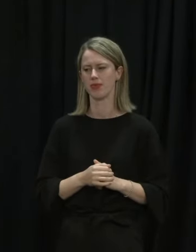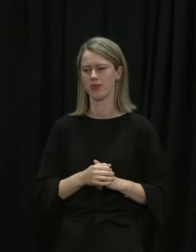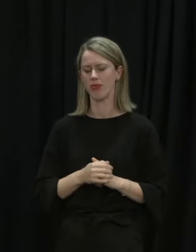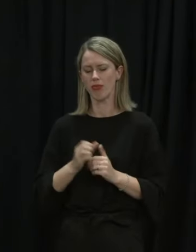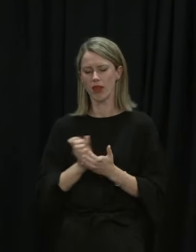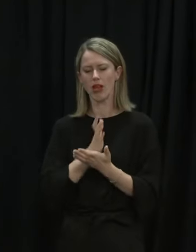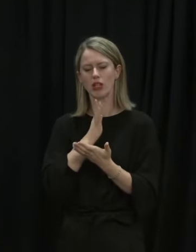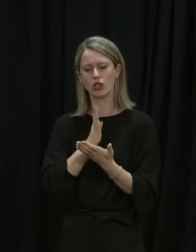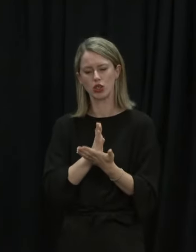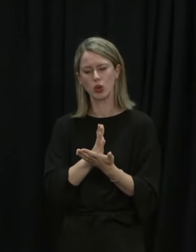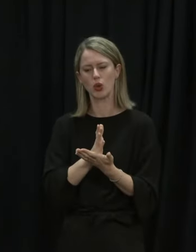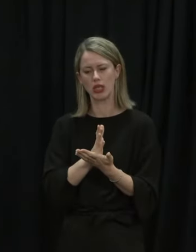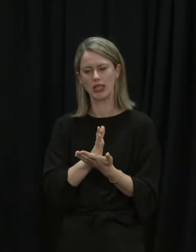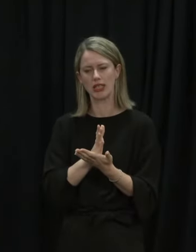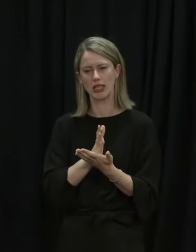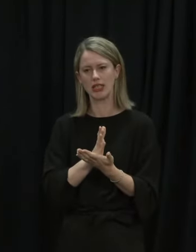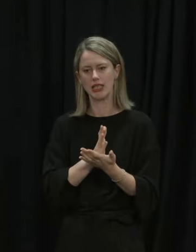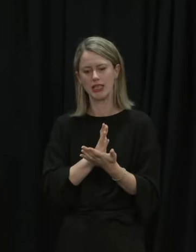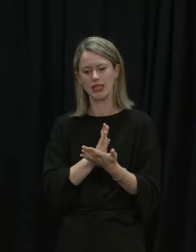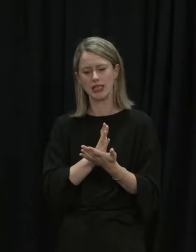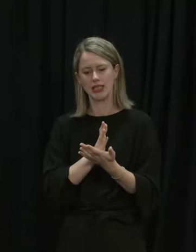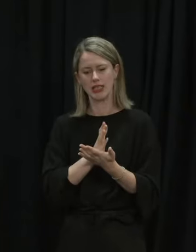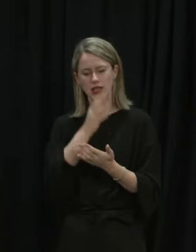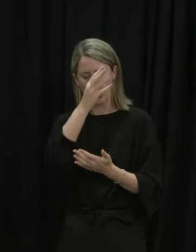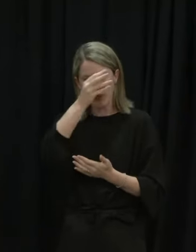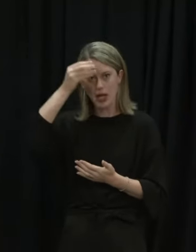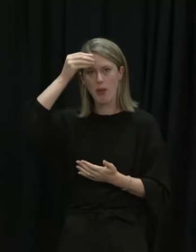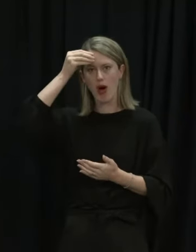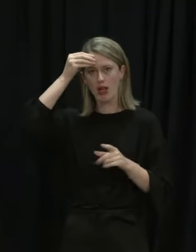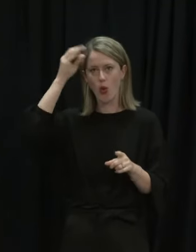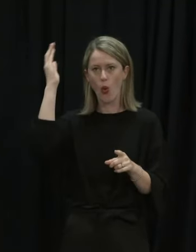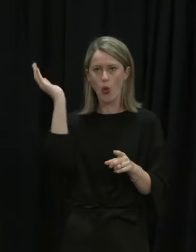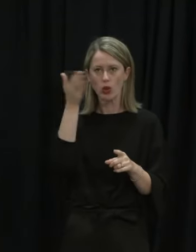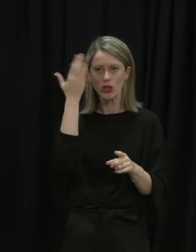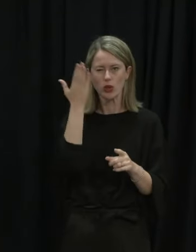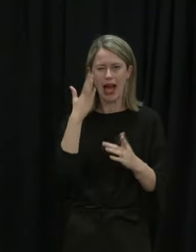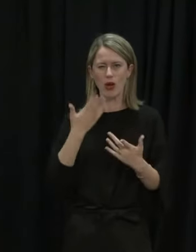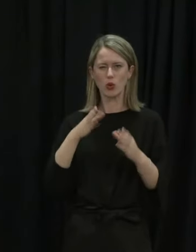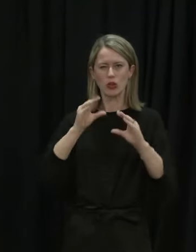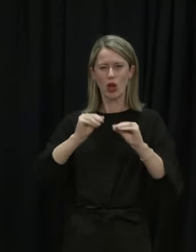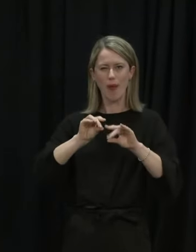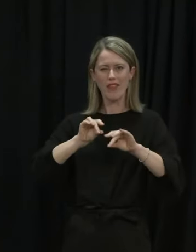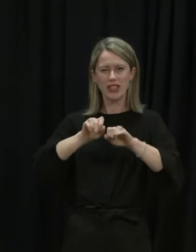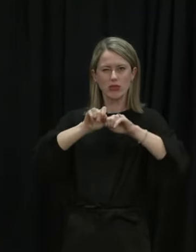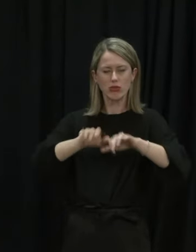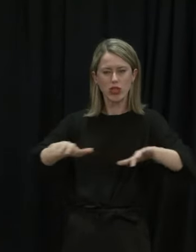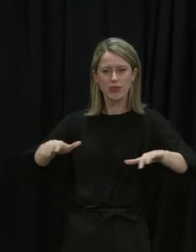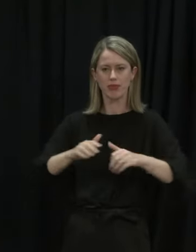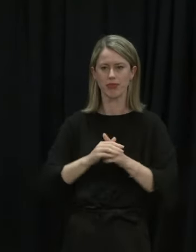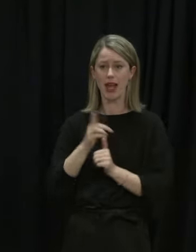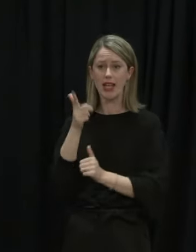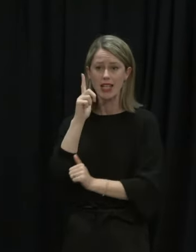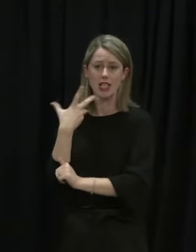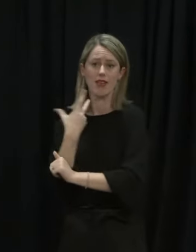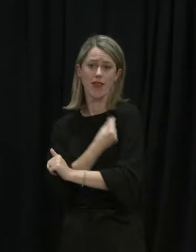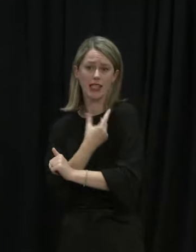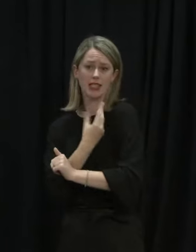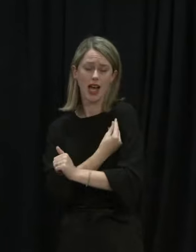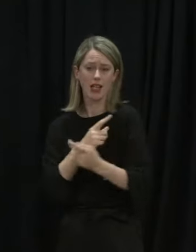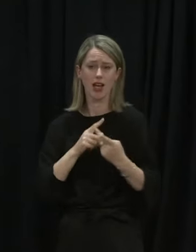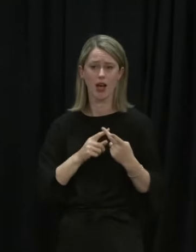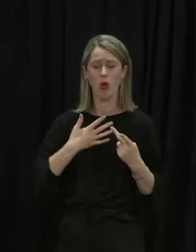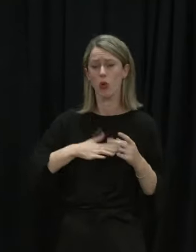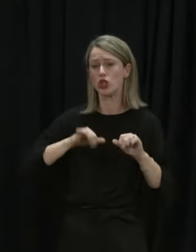making sure that infection prevention measures are front of mind for all schools. Obviously, we have teachers being vaccinated. We want